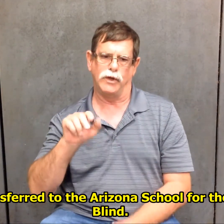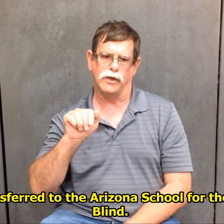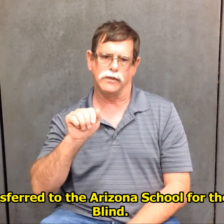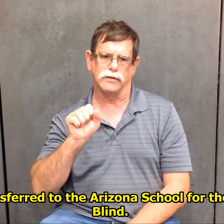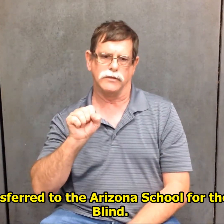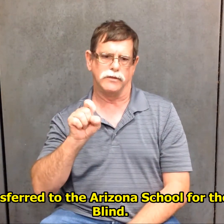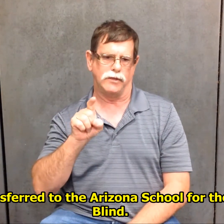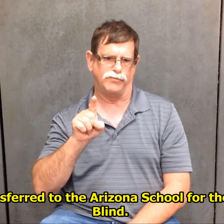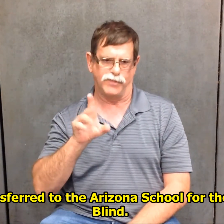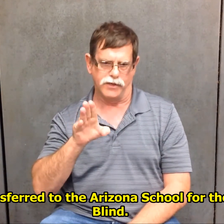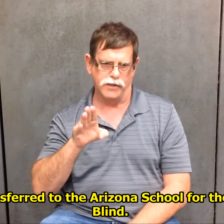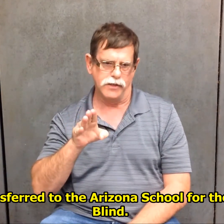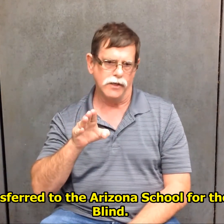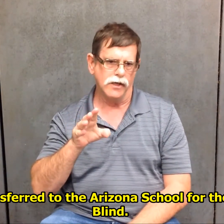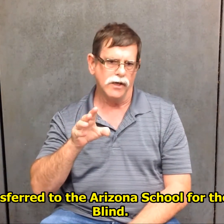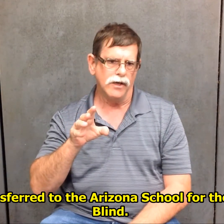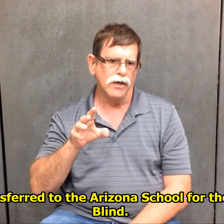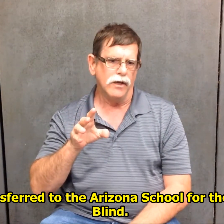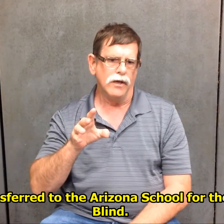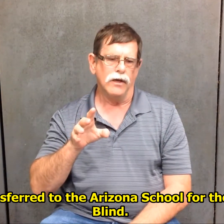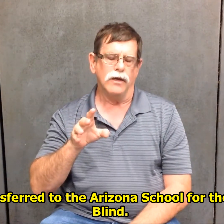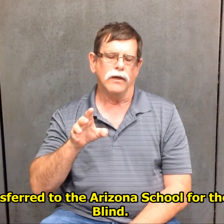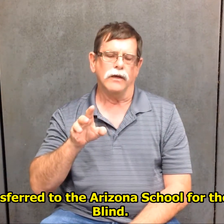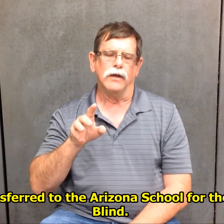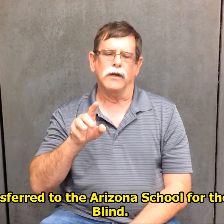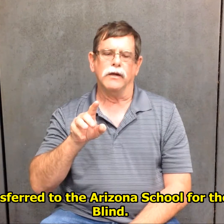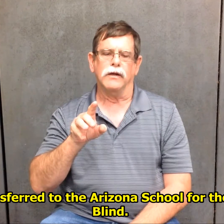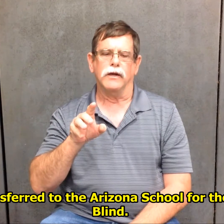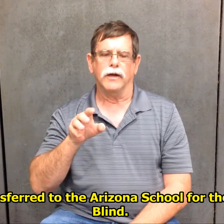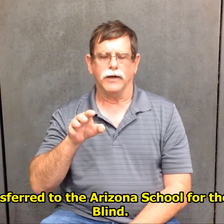I later transferred to the Arizona School for the Deaf and Blind.